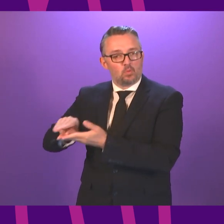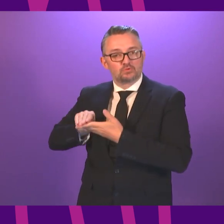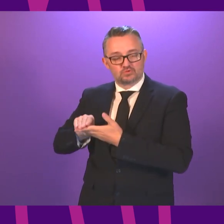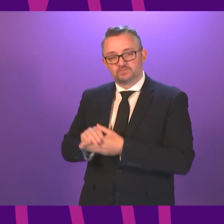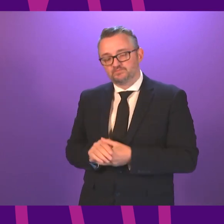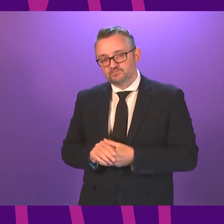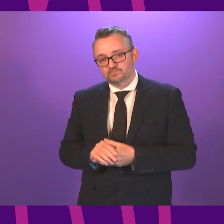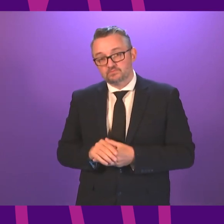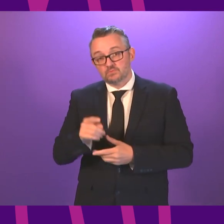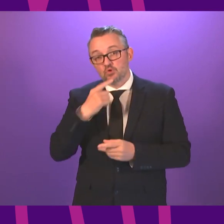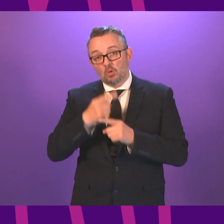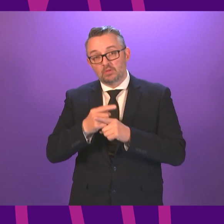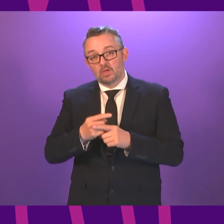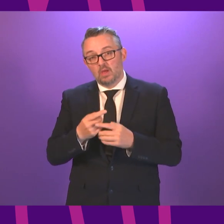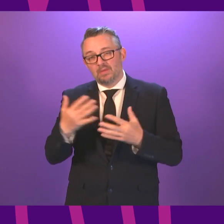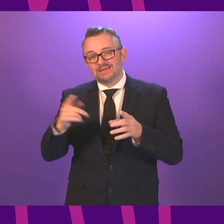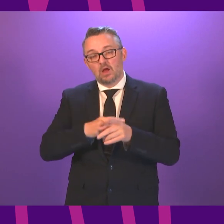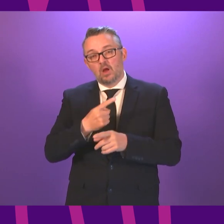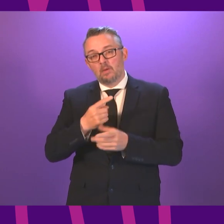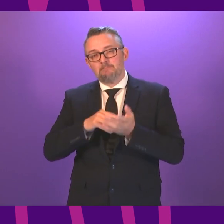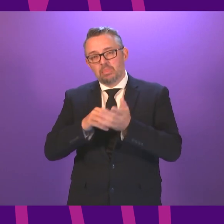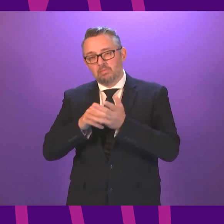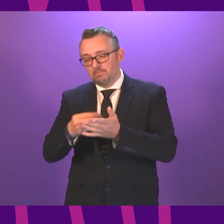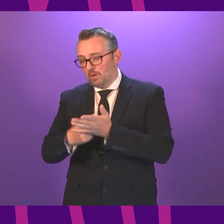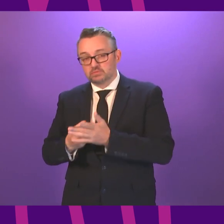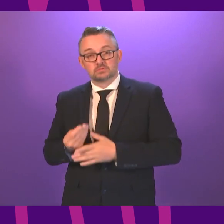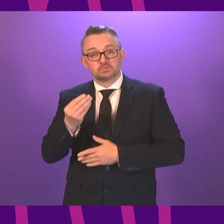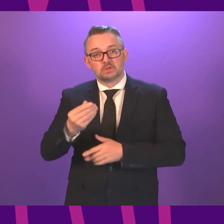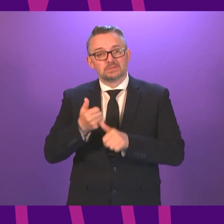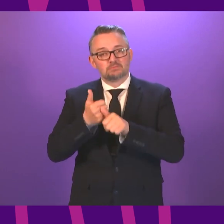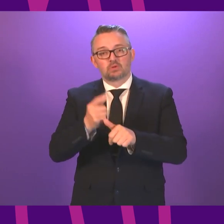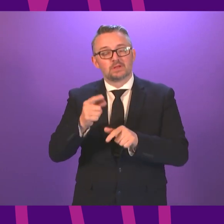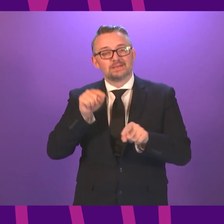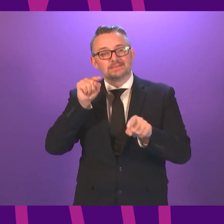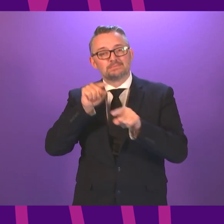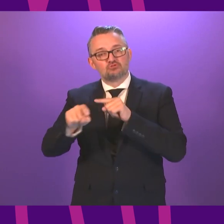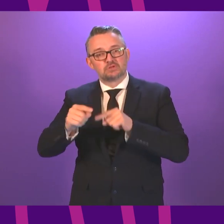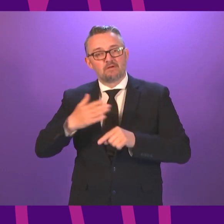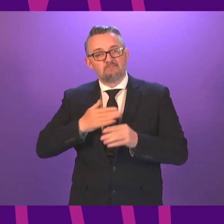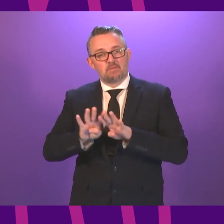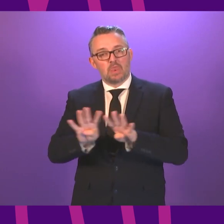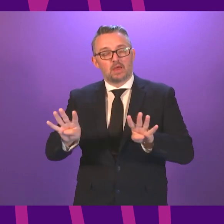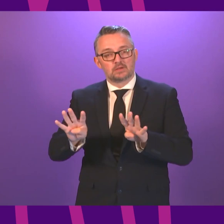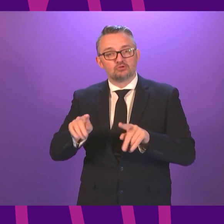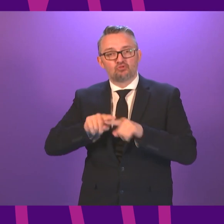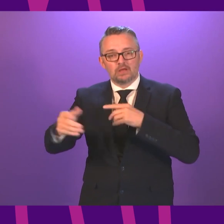multi-year £100 million commitment to support specialist frontline organisations tackling domestic abuse and